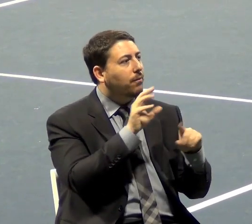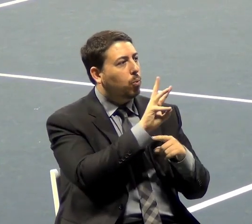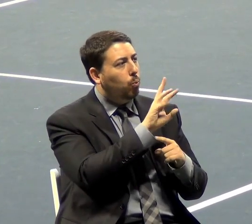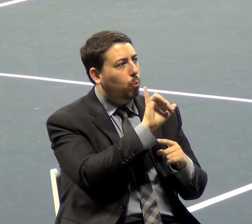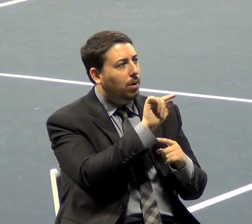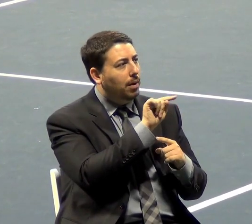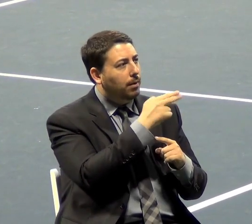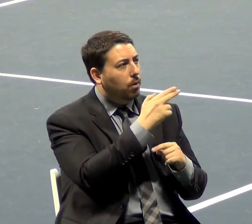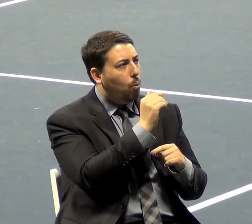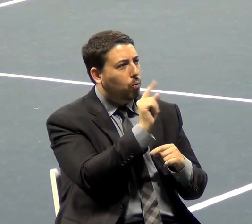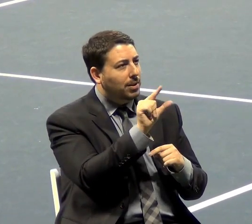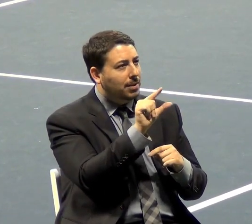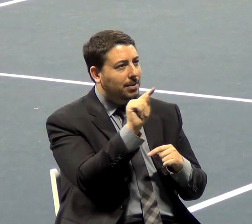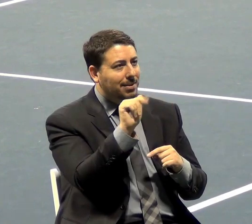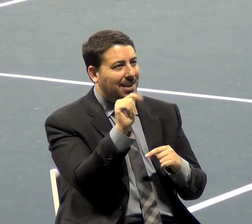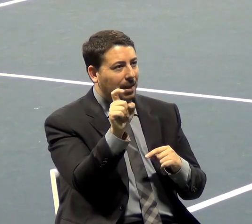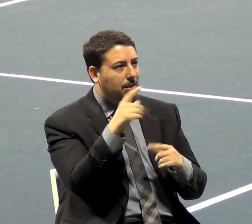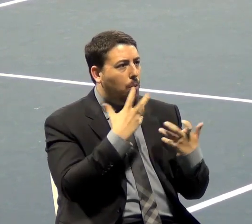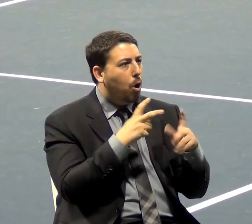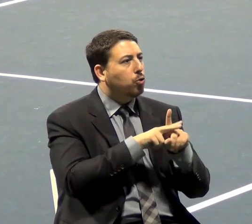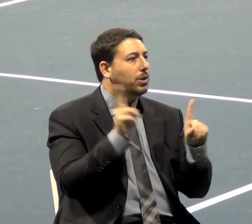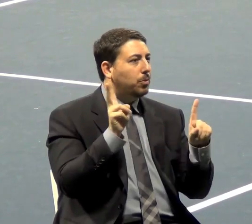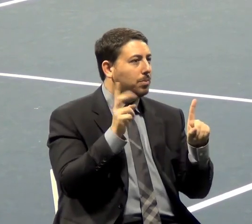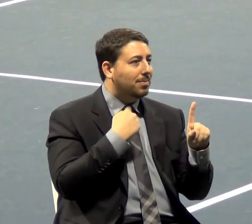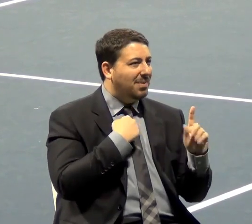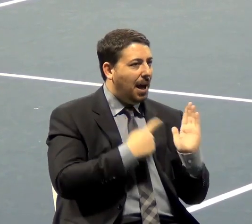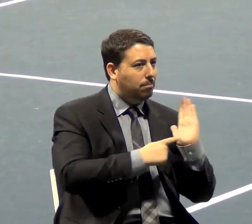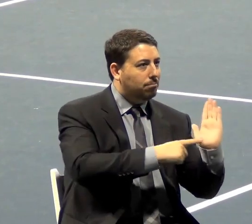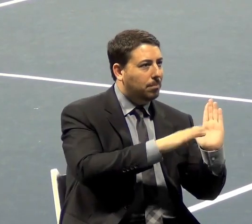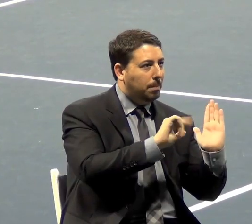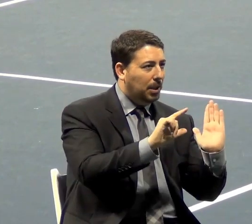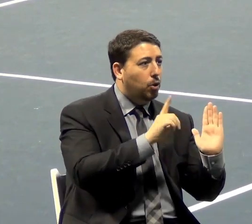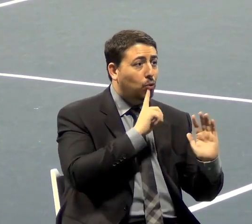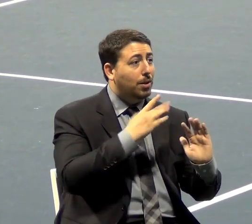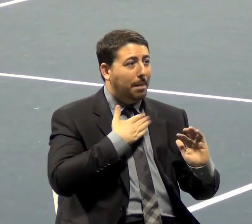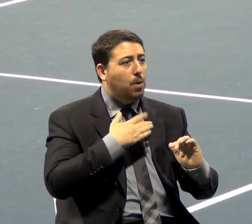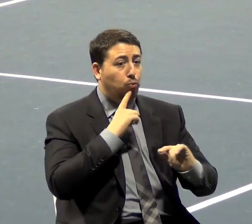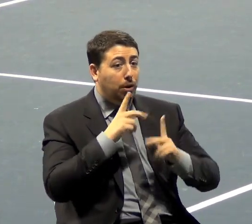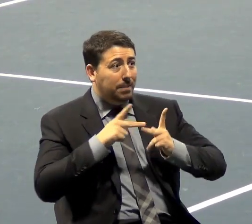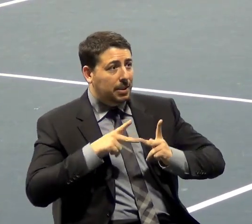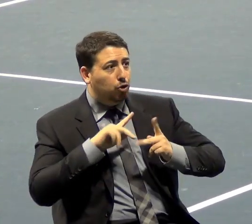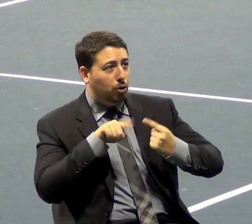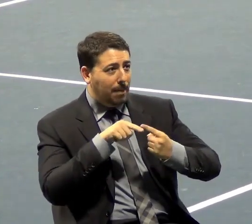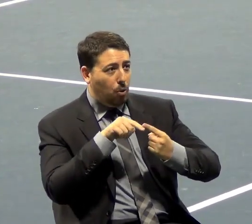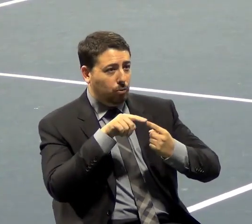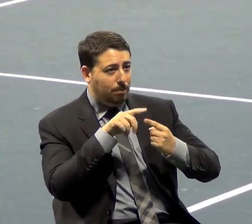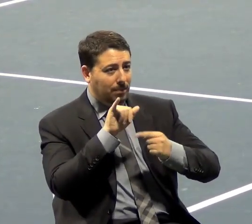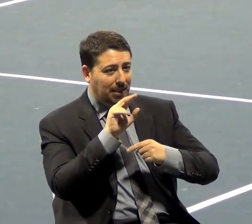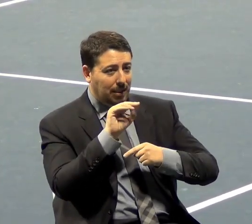have anybody have to send in money to the government. Because my real position on income tax is to repeal the 16th Amendment.